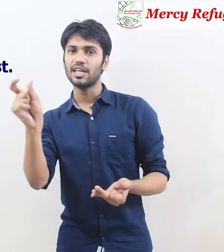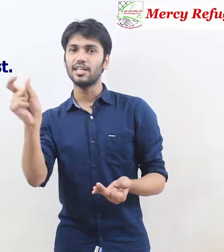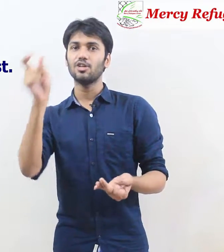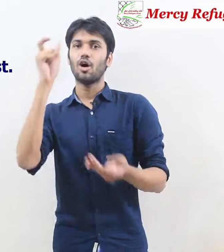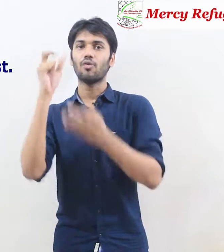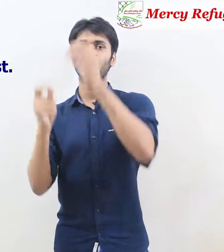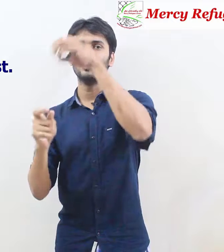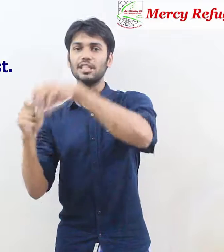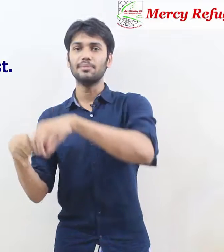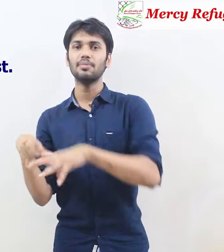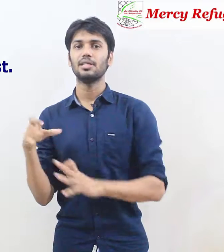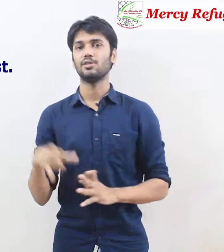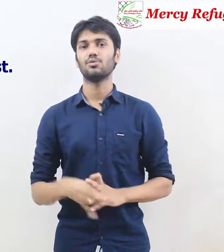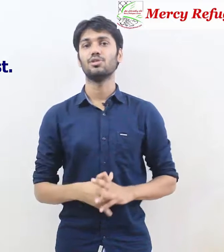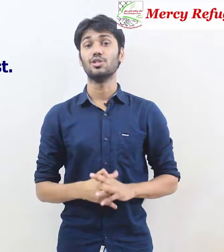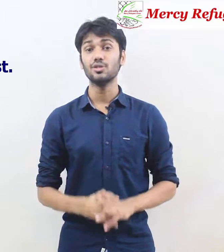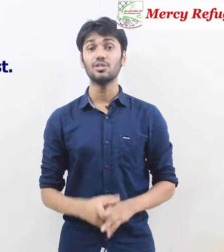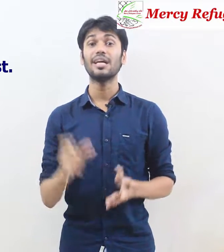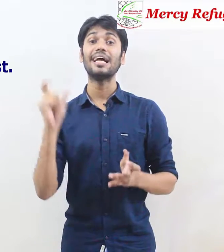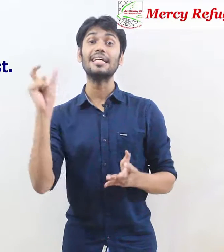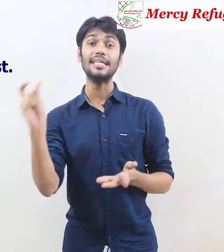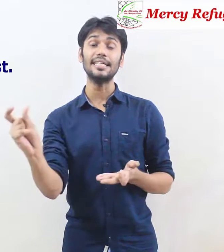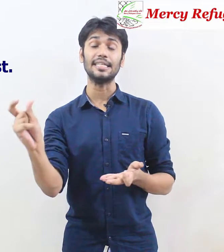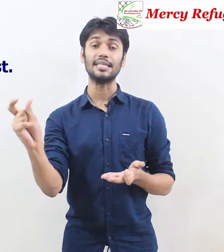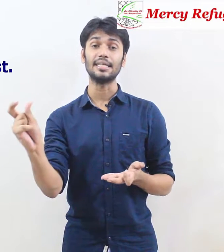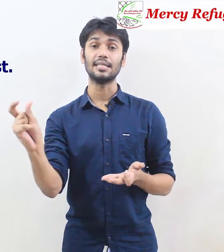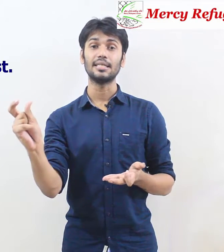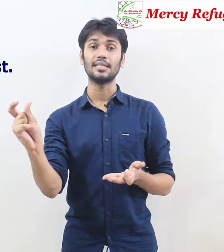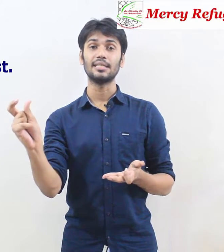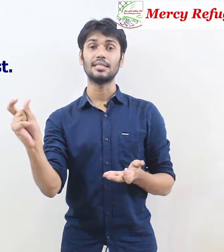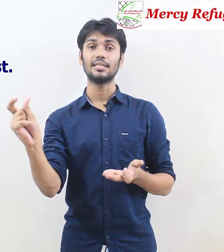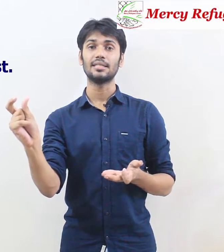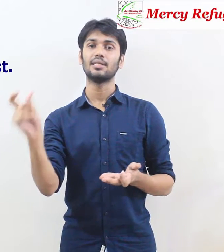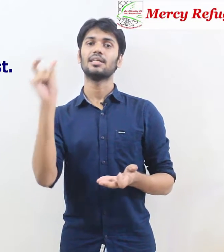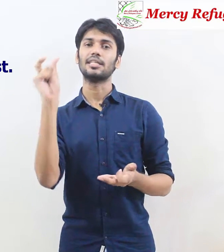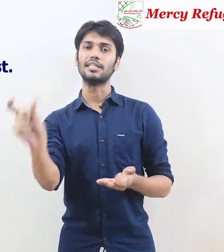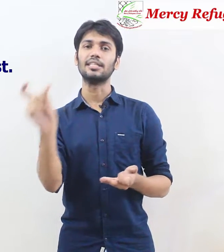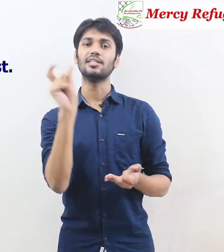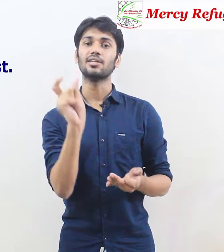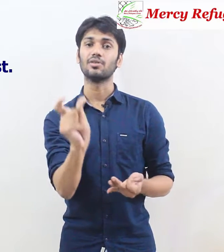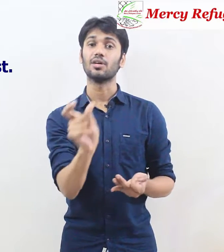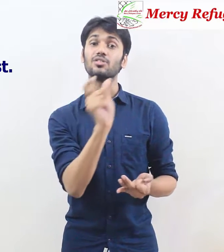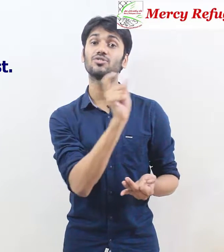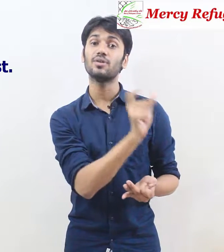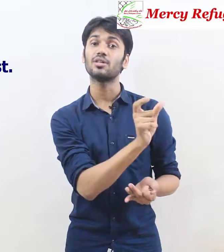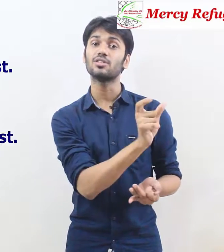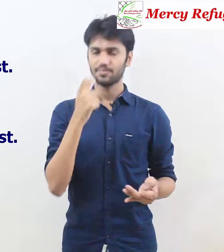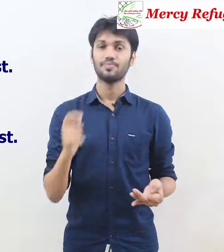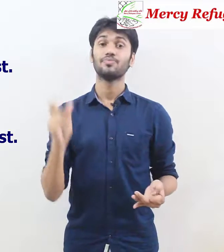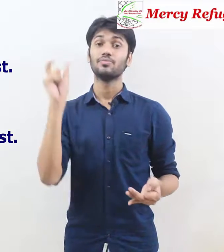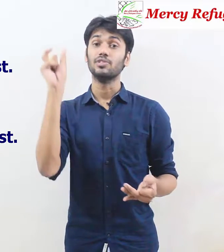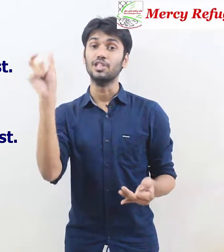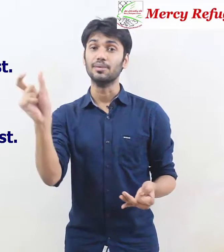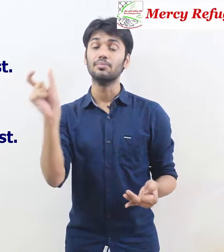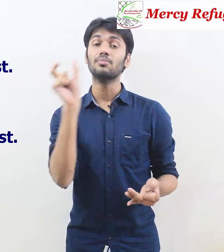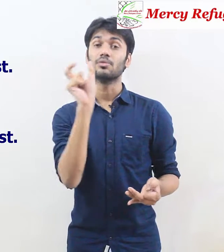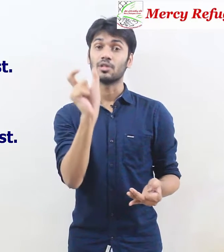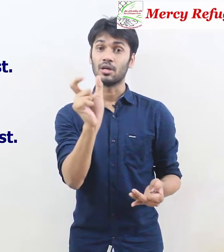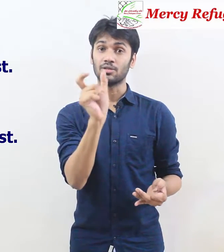of Jim you could use he he runs fast Jim runs